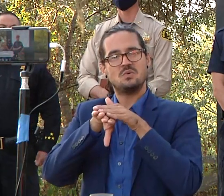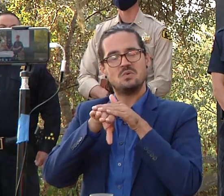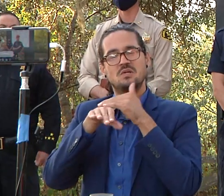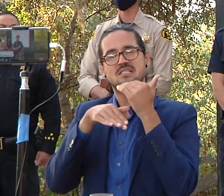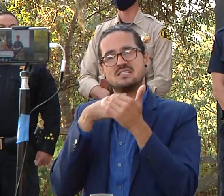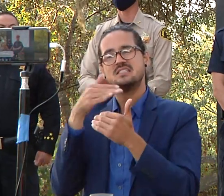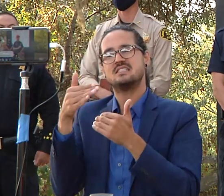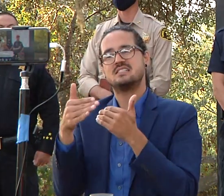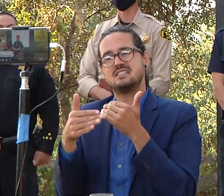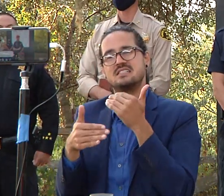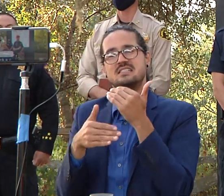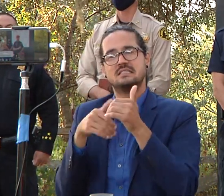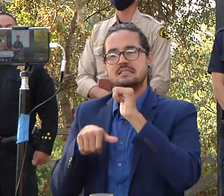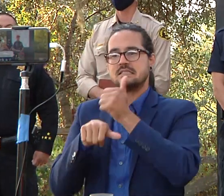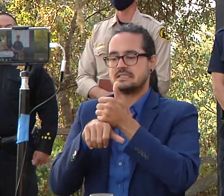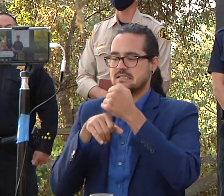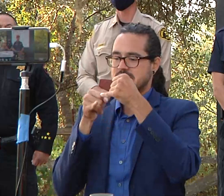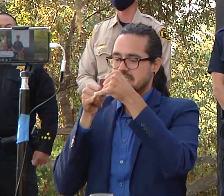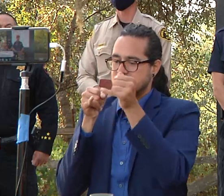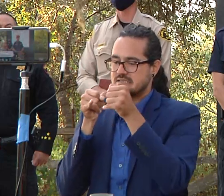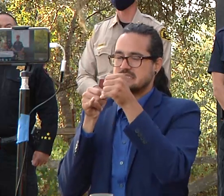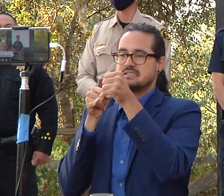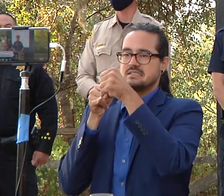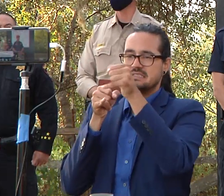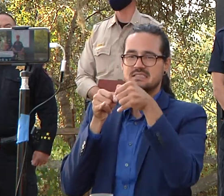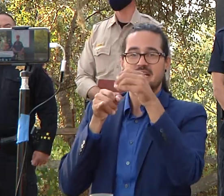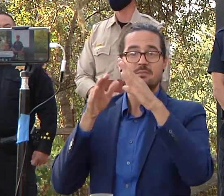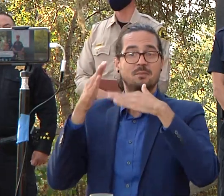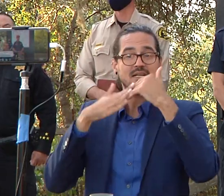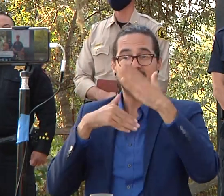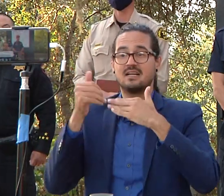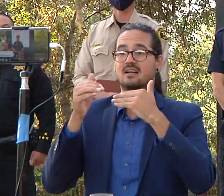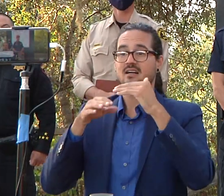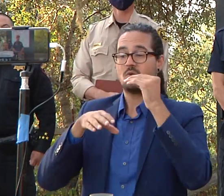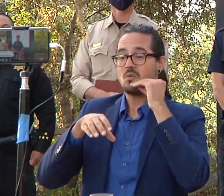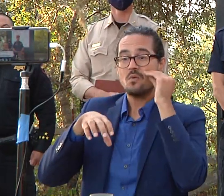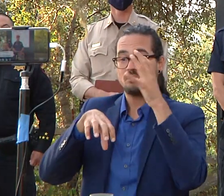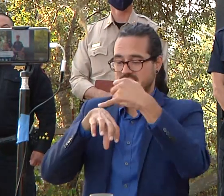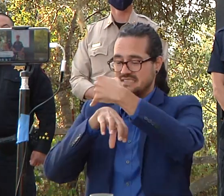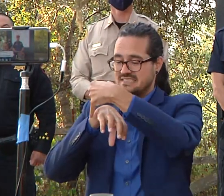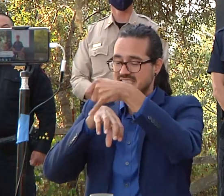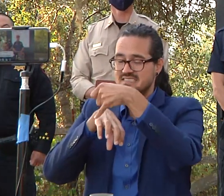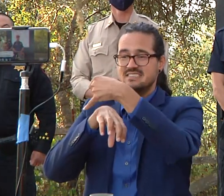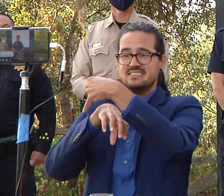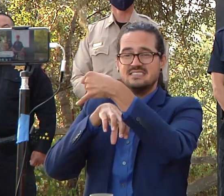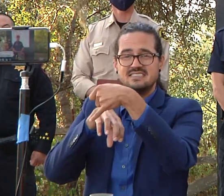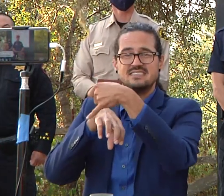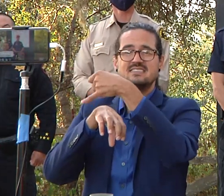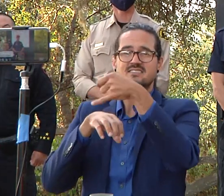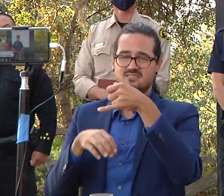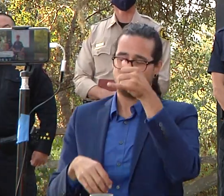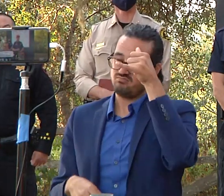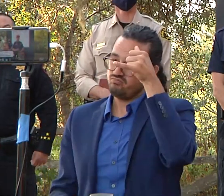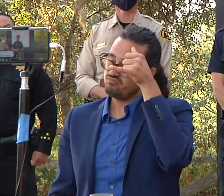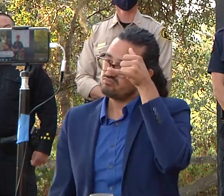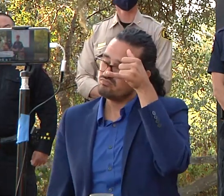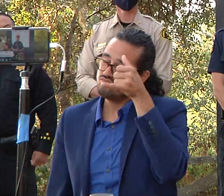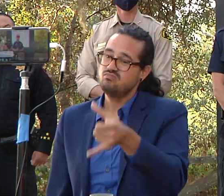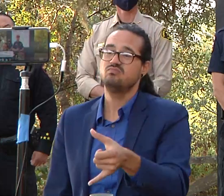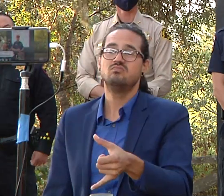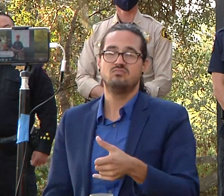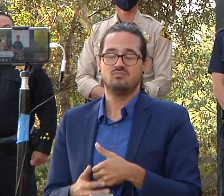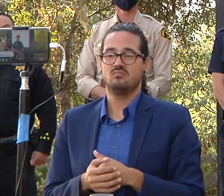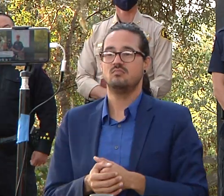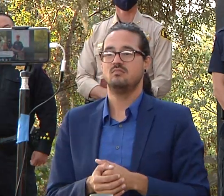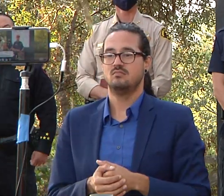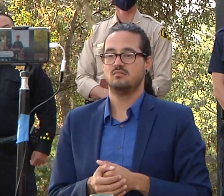cut line around all the different homes and so forth um that's takes time and so we're trying to weigh that out the